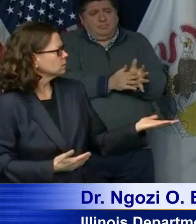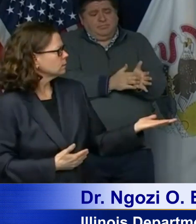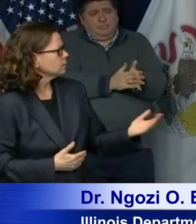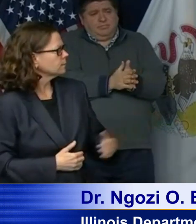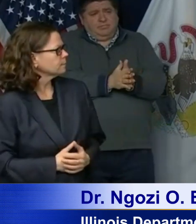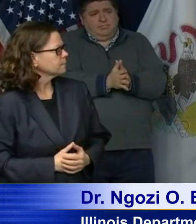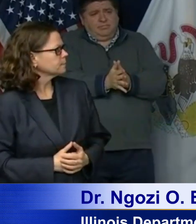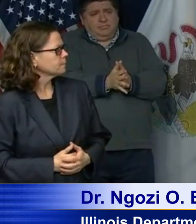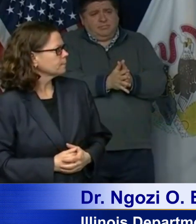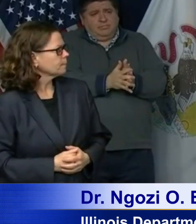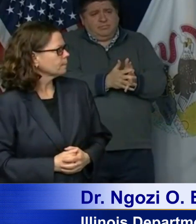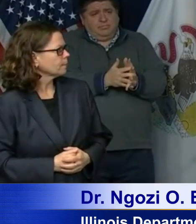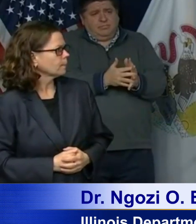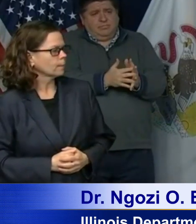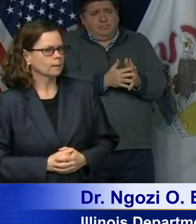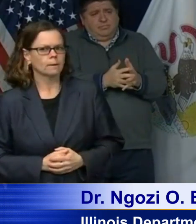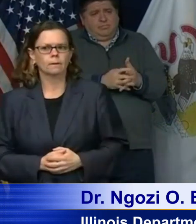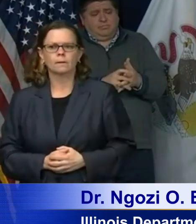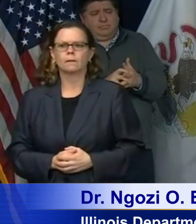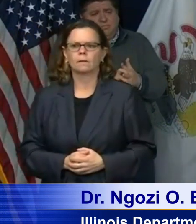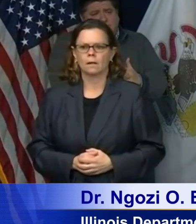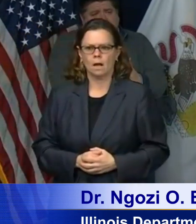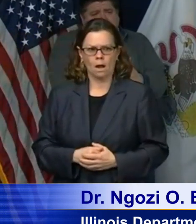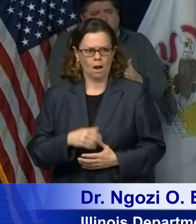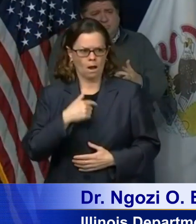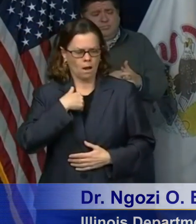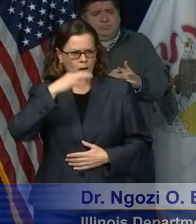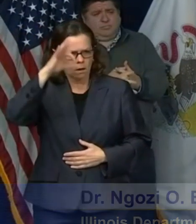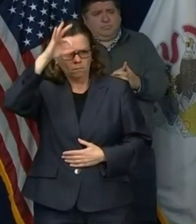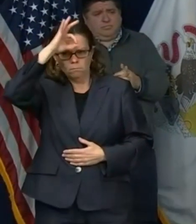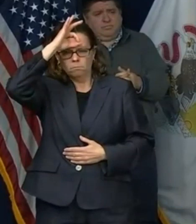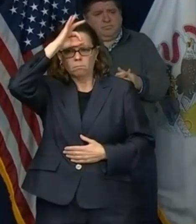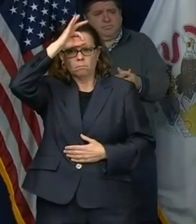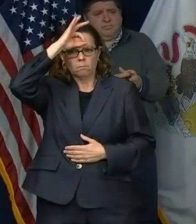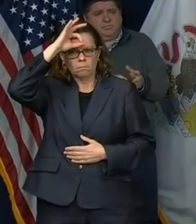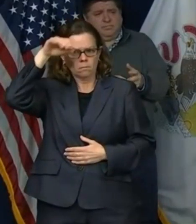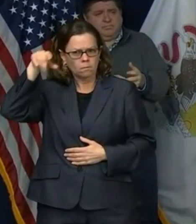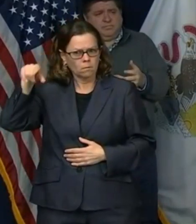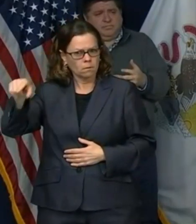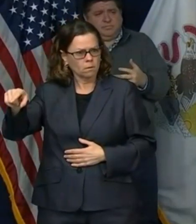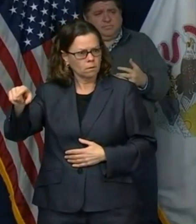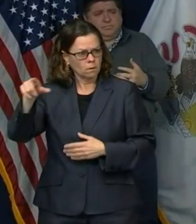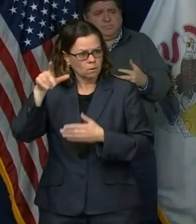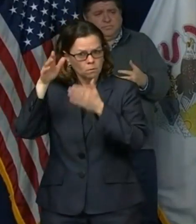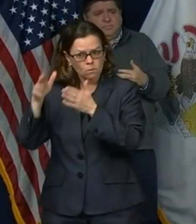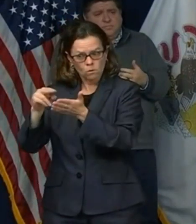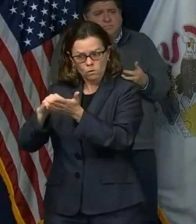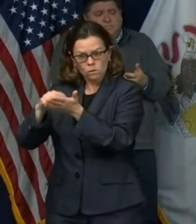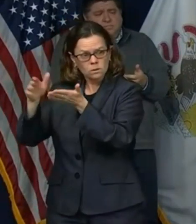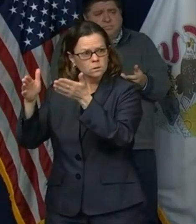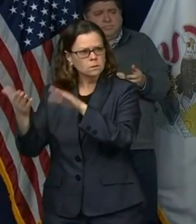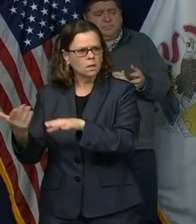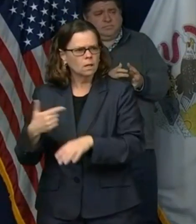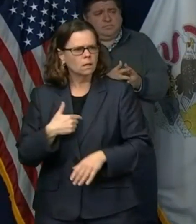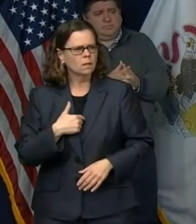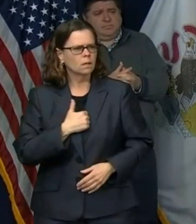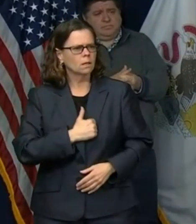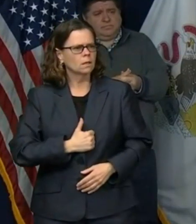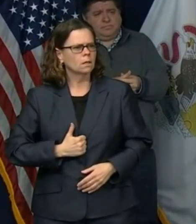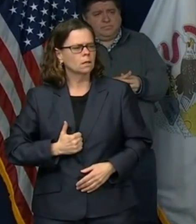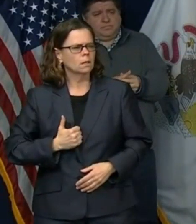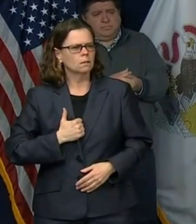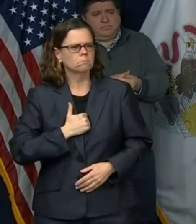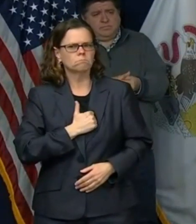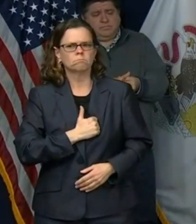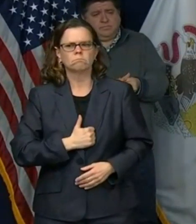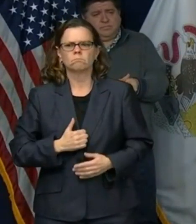my heart is going out to the family of those who have recently lost their struggle, especially people who have put their lives